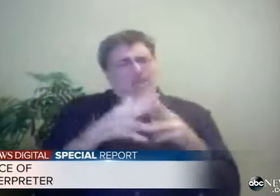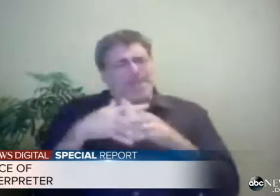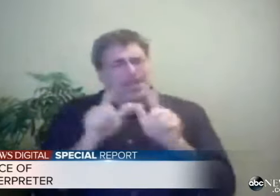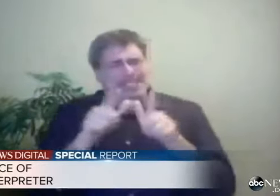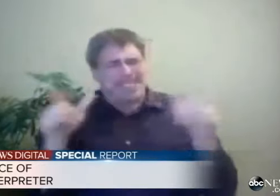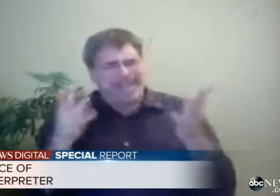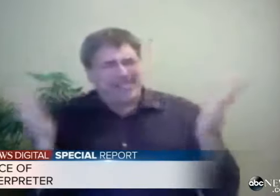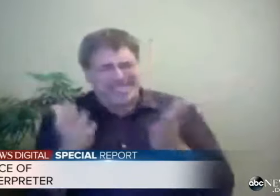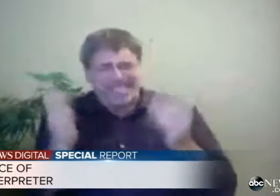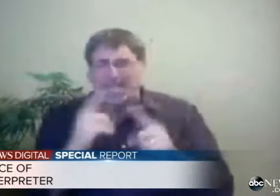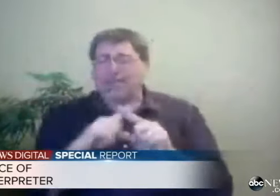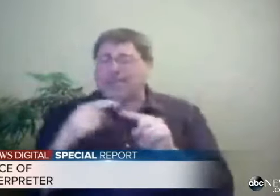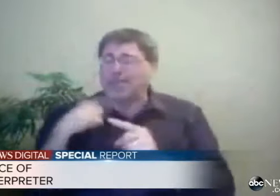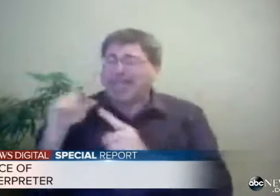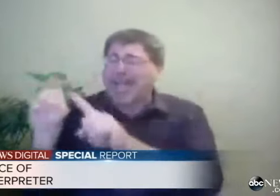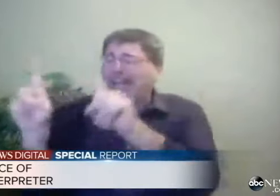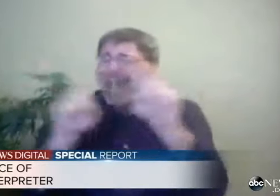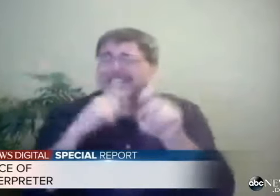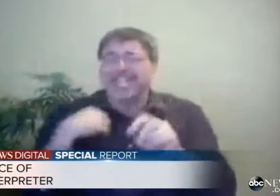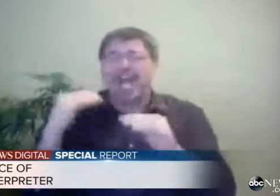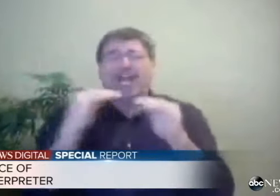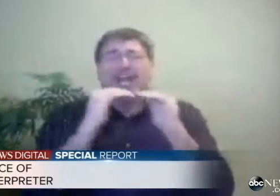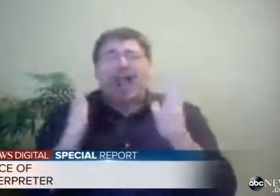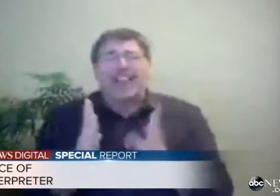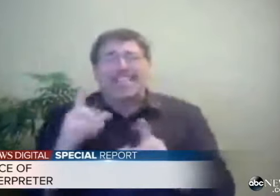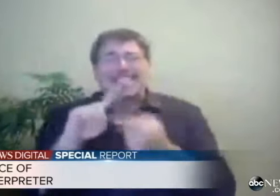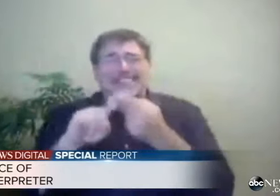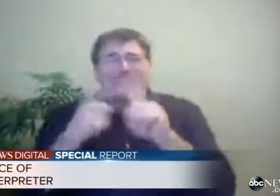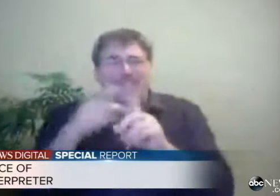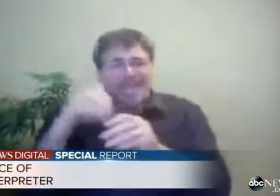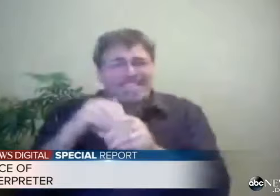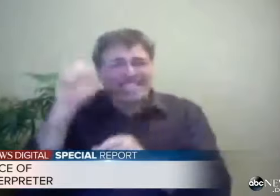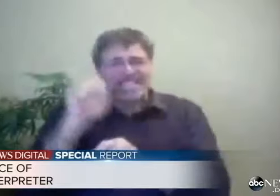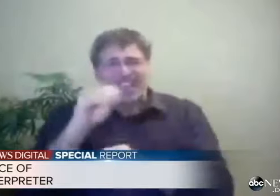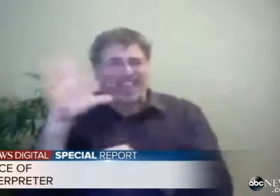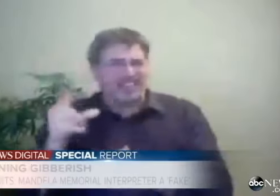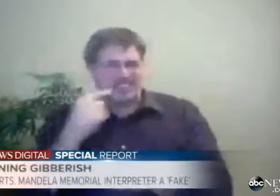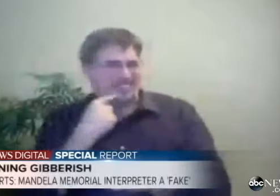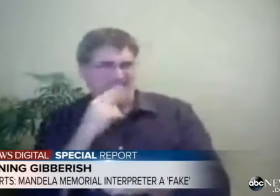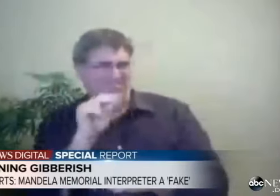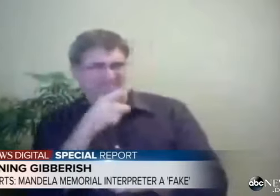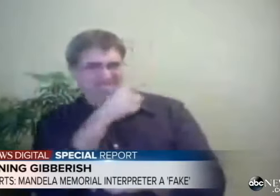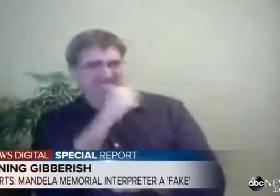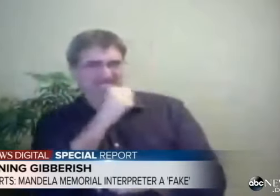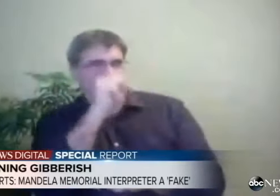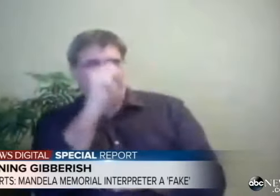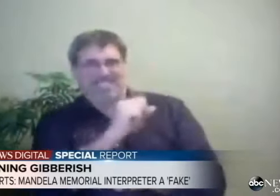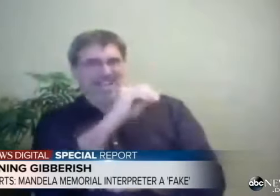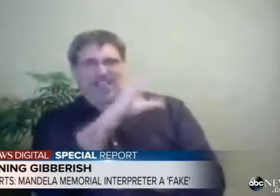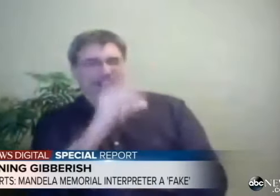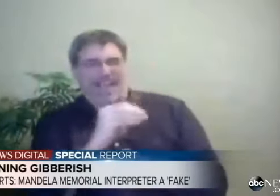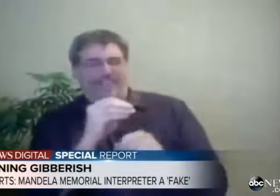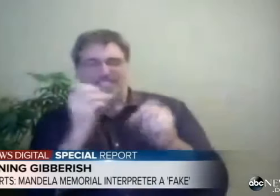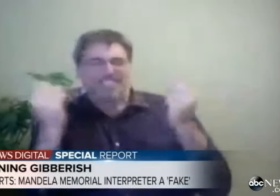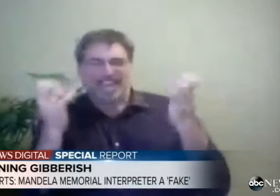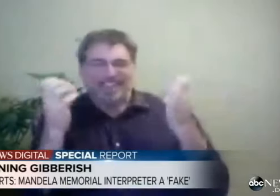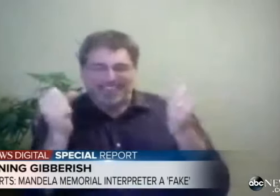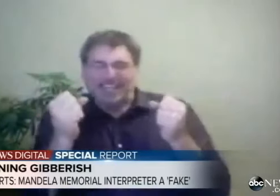S-A-S-L. Here in the United States, we use American sign language. But we asked colleagues and friends in South Africa, and they said that these were not South